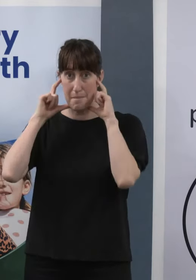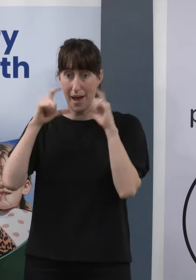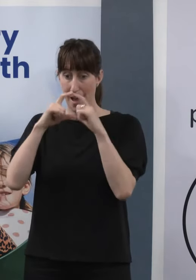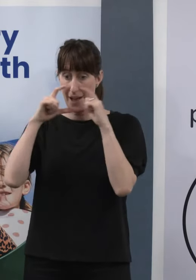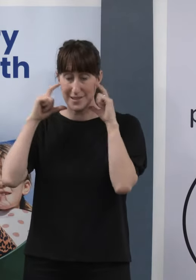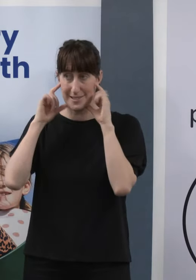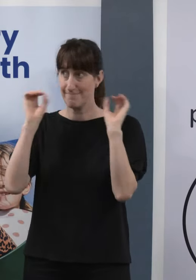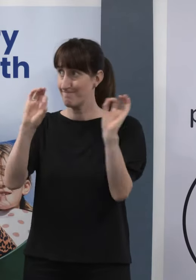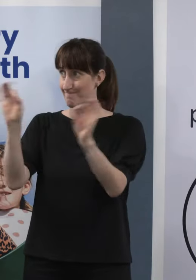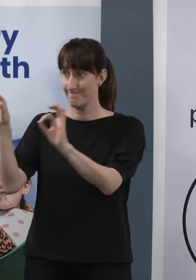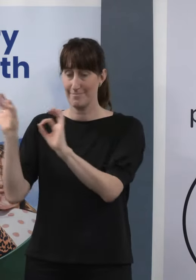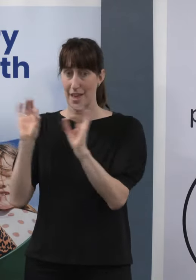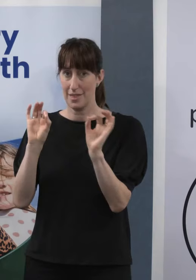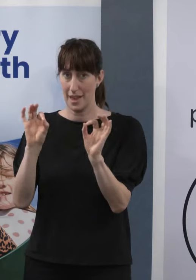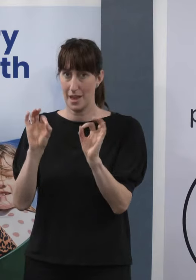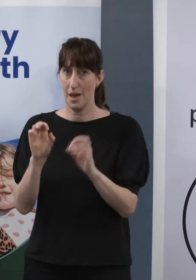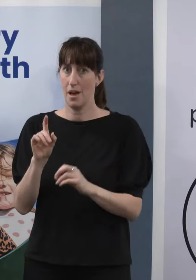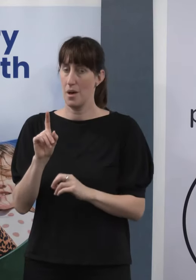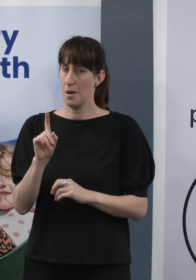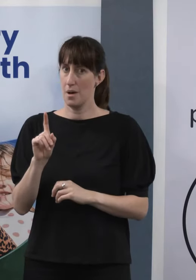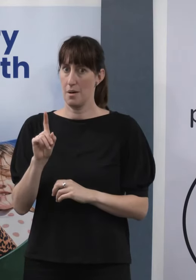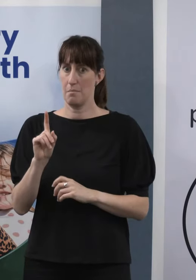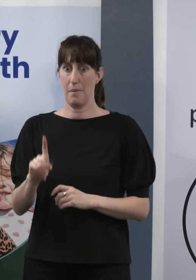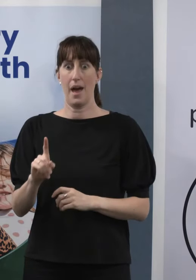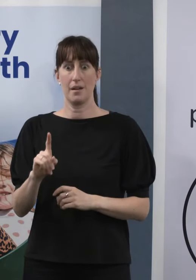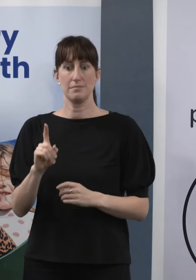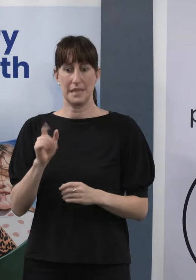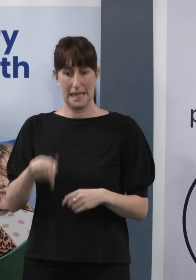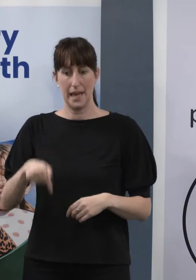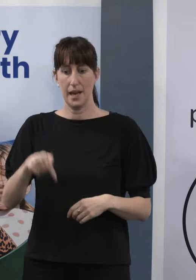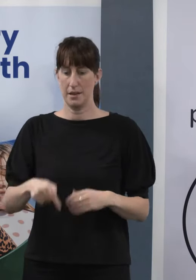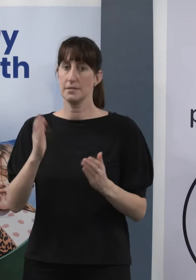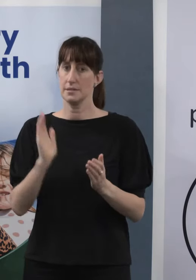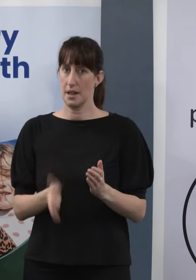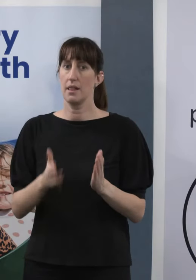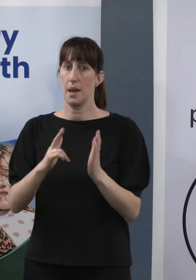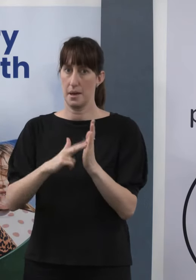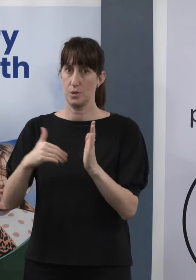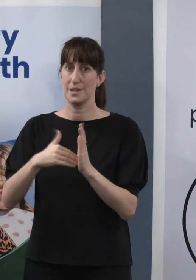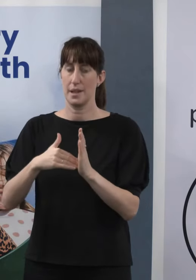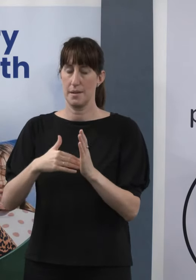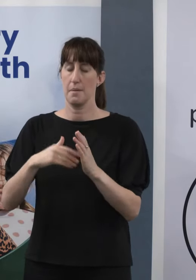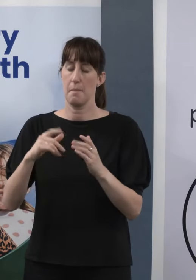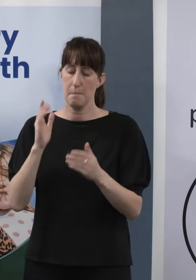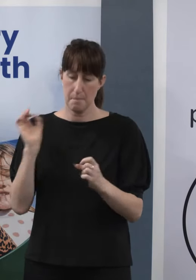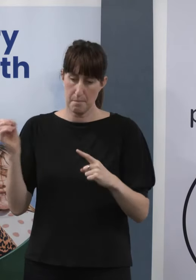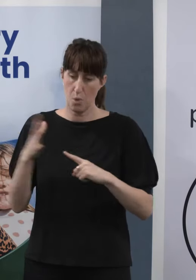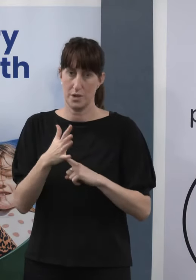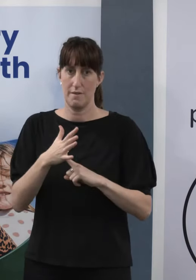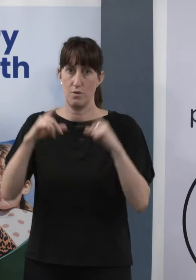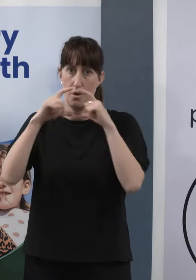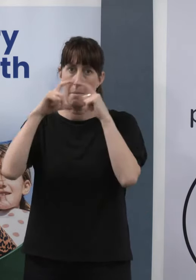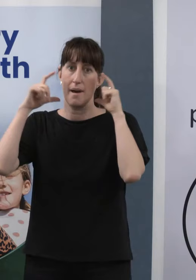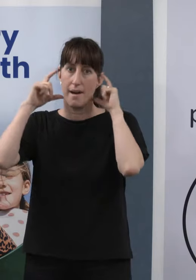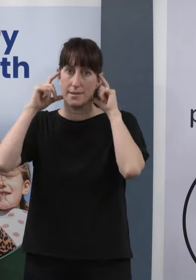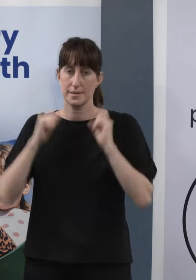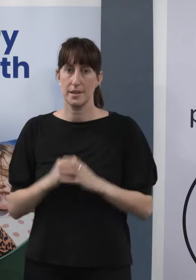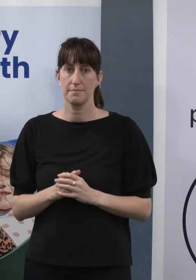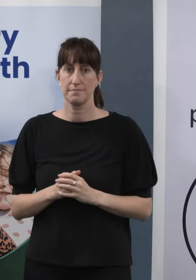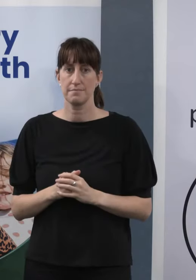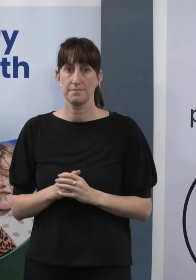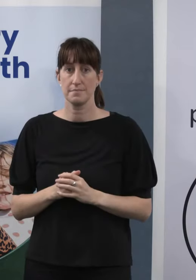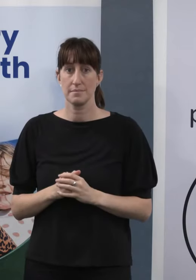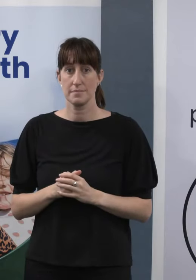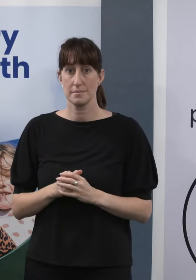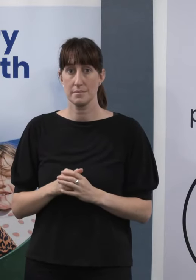that it is an incredibly important thing that we can all do to protect ourselves and others. Staying at home, and in particular,